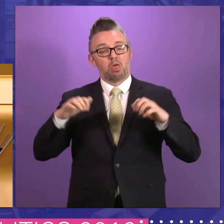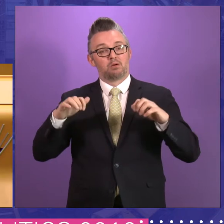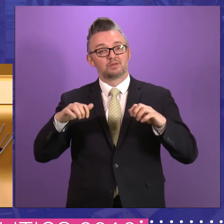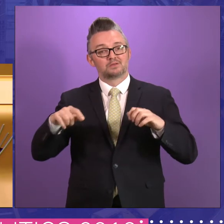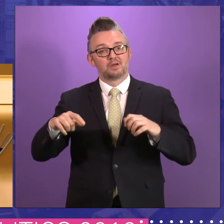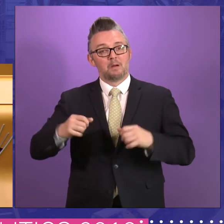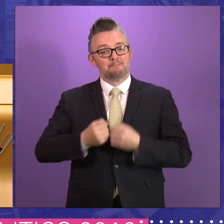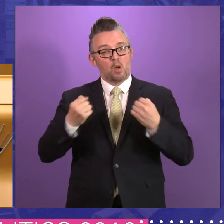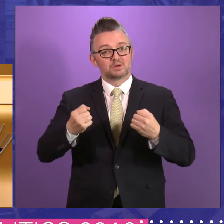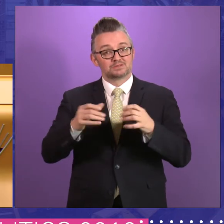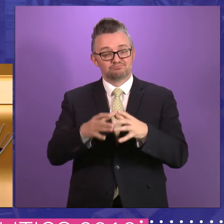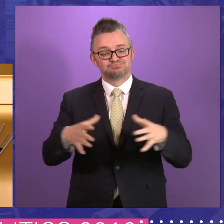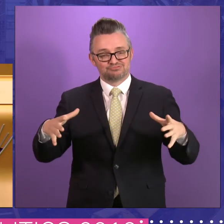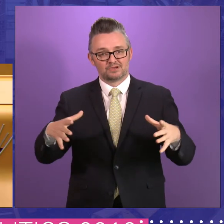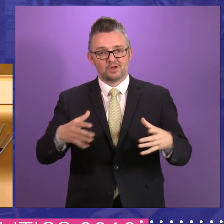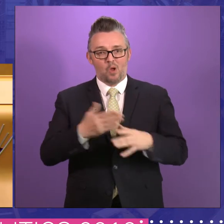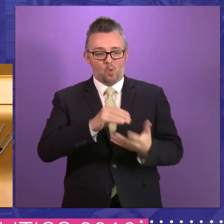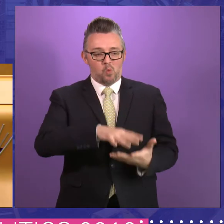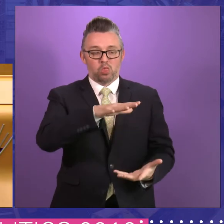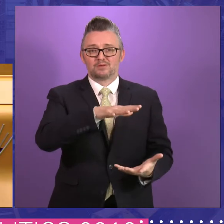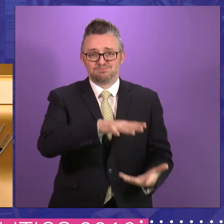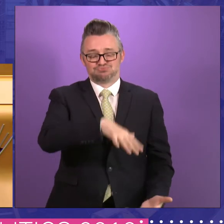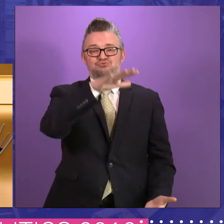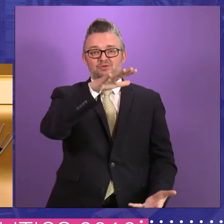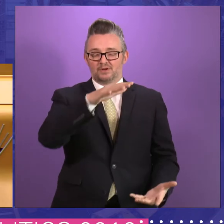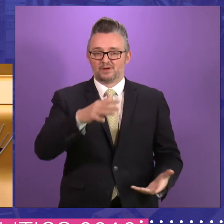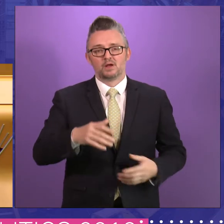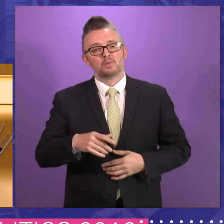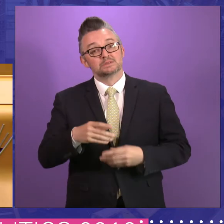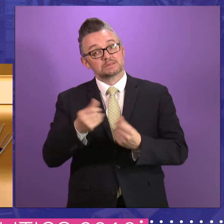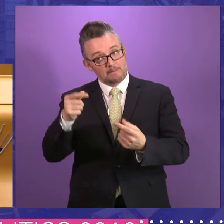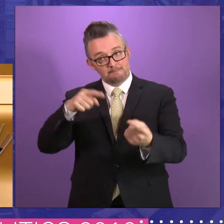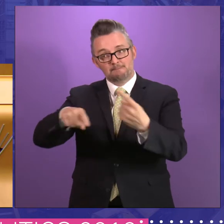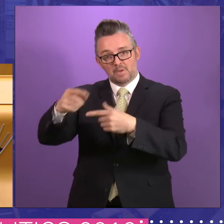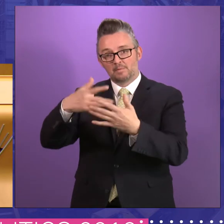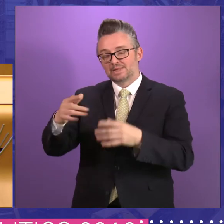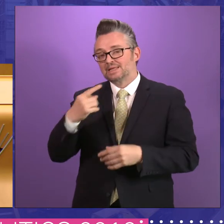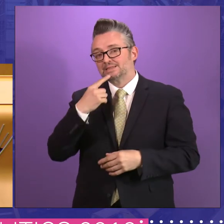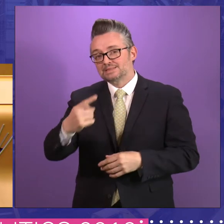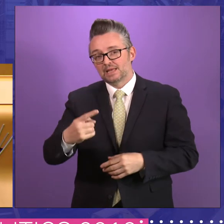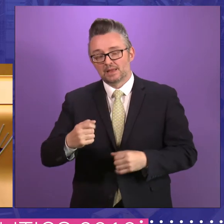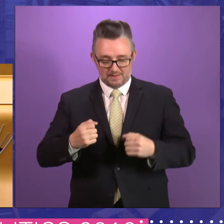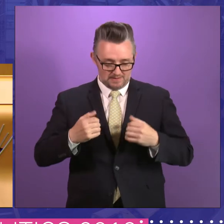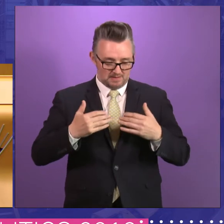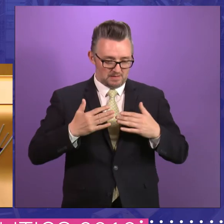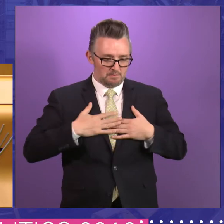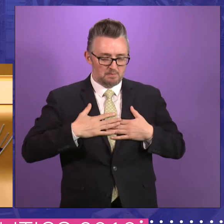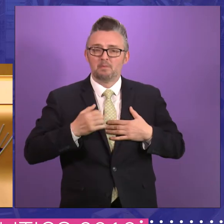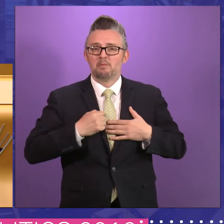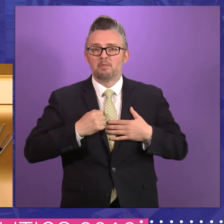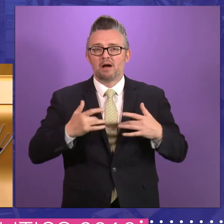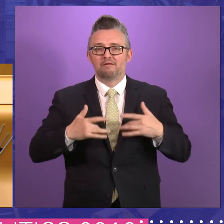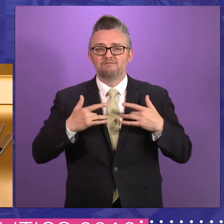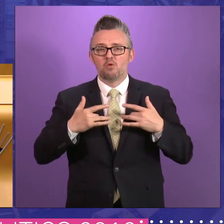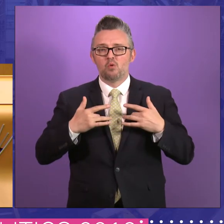haven't. I think the only thing I would say, and a number of you have reflected on it, for me, I think the only disappointment